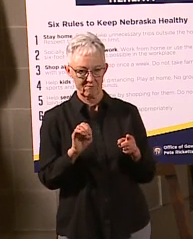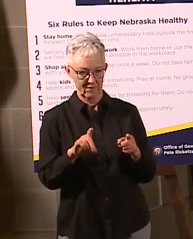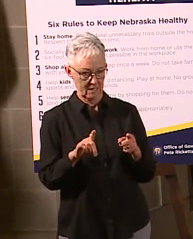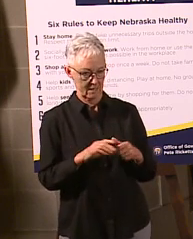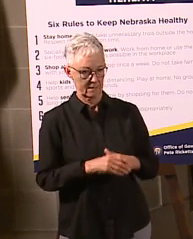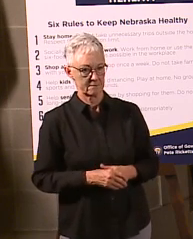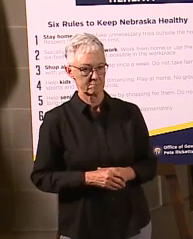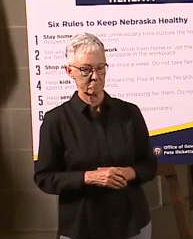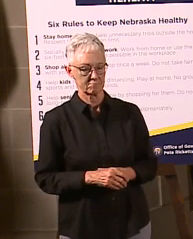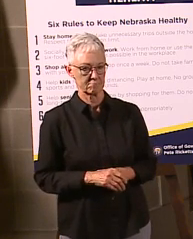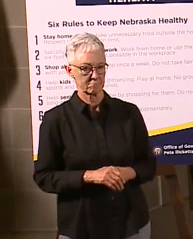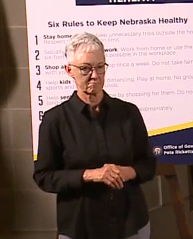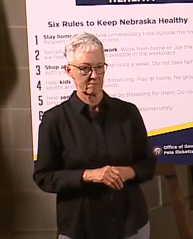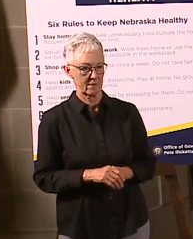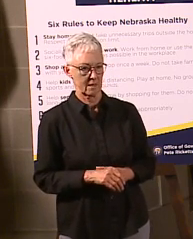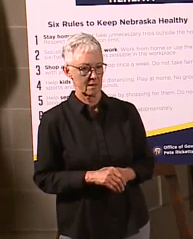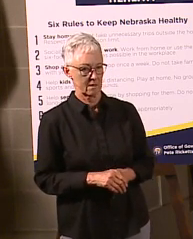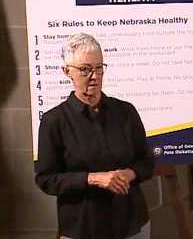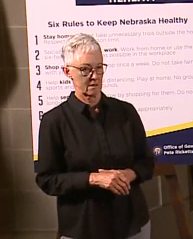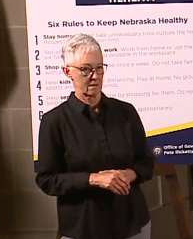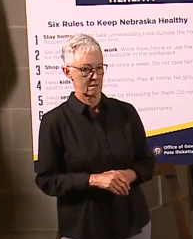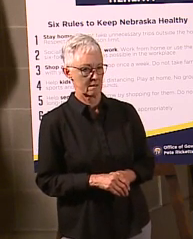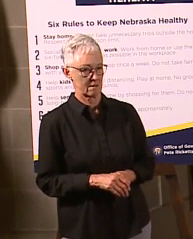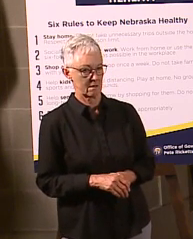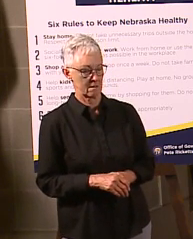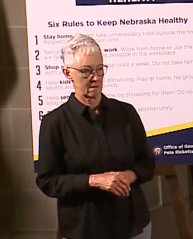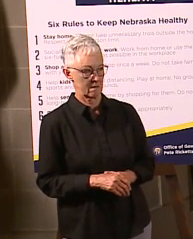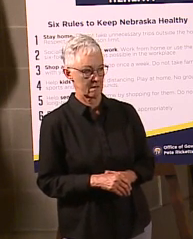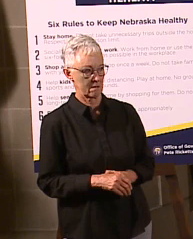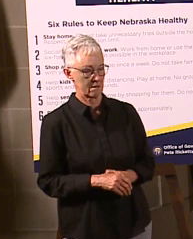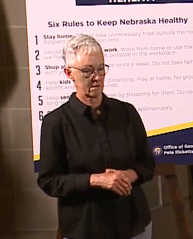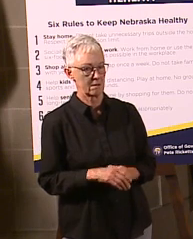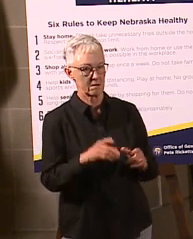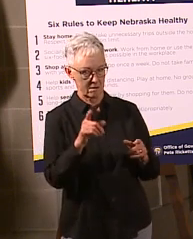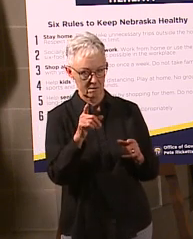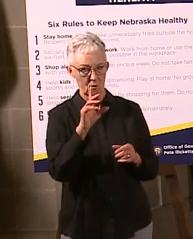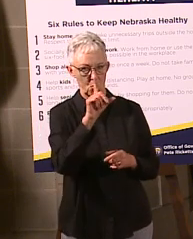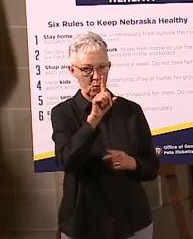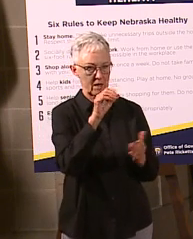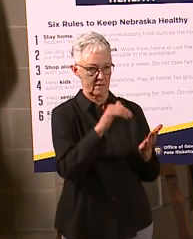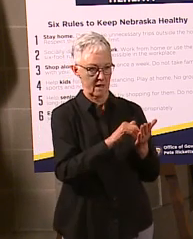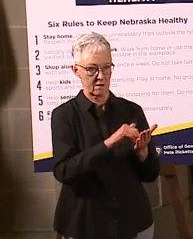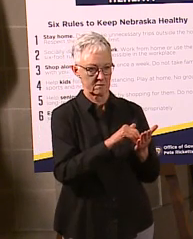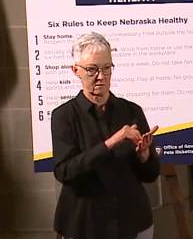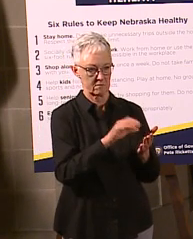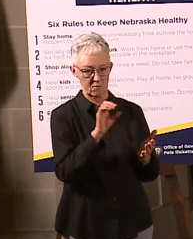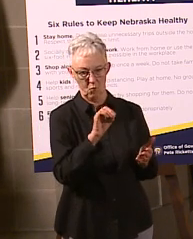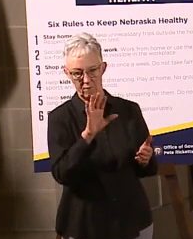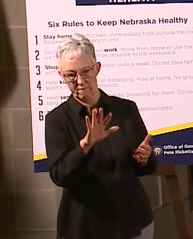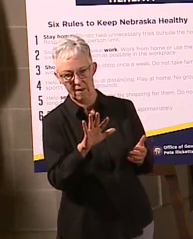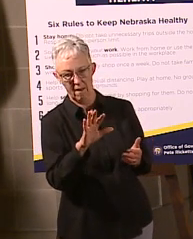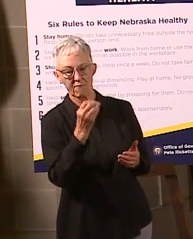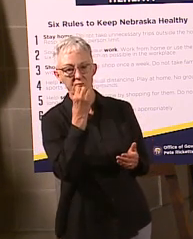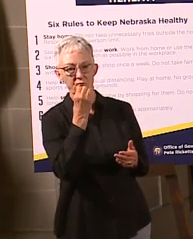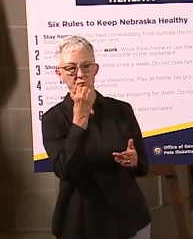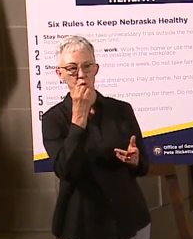processing workers who tested positive, how many deaths have there been? So, among the 1,005 food processing